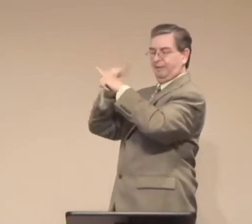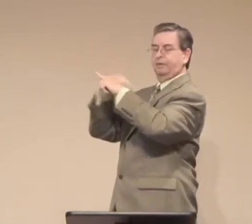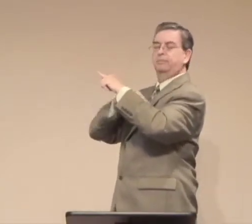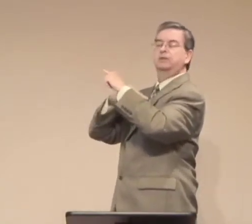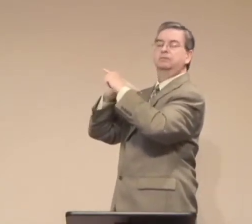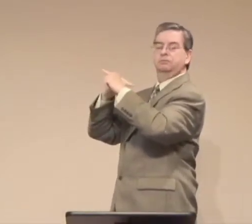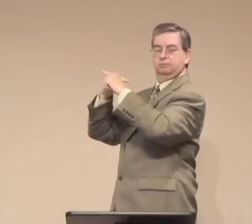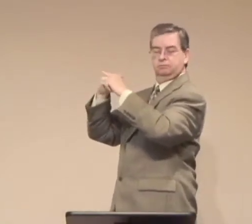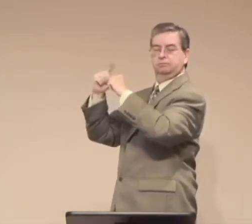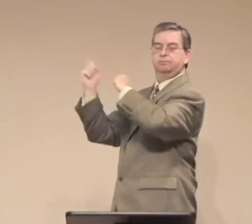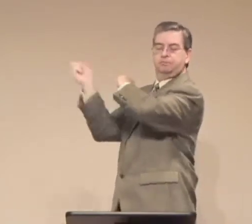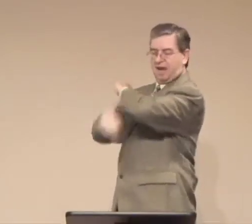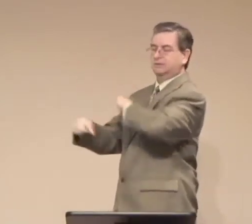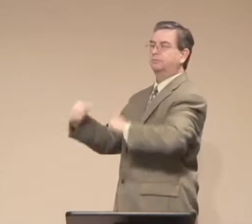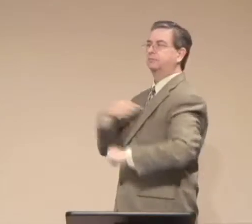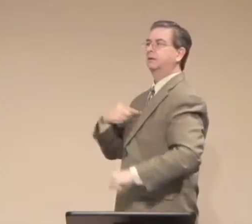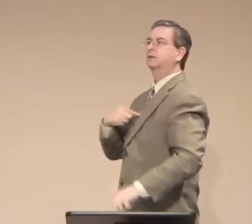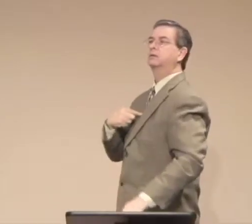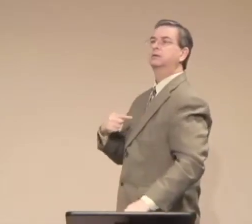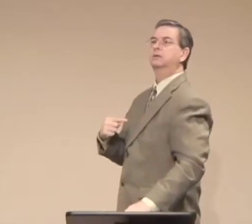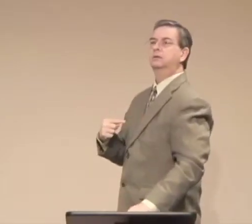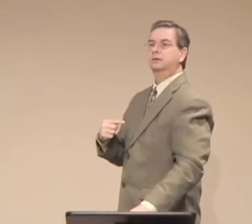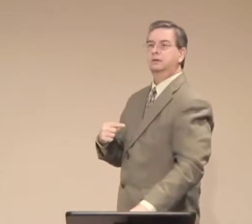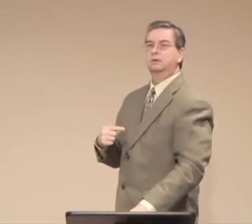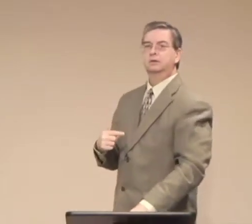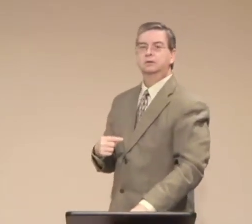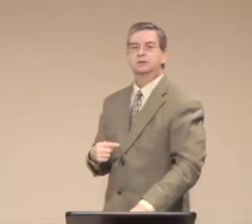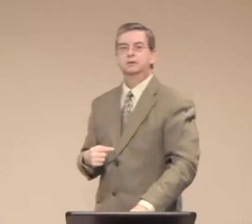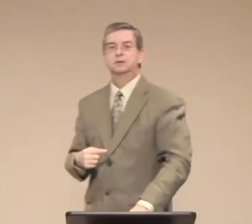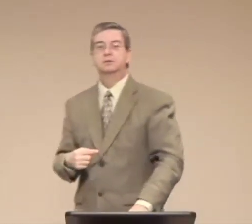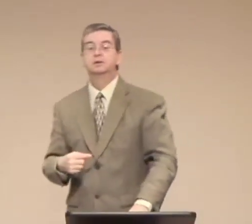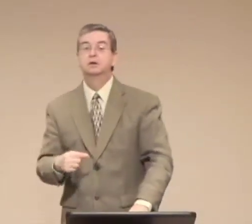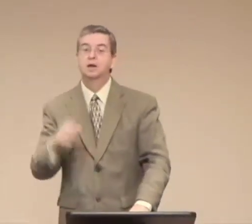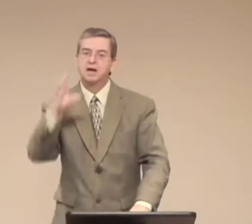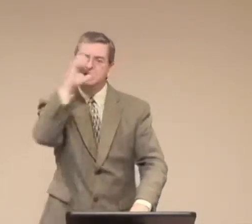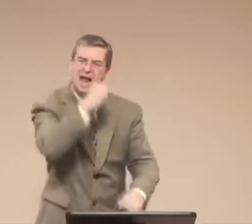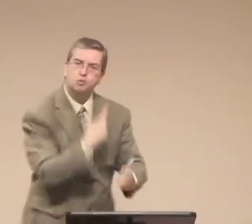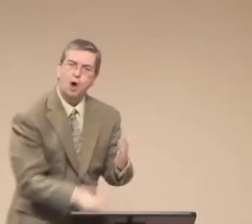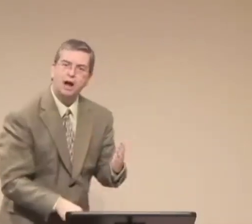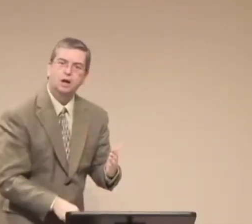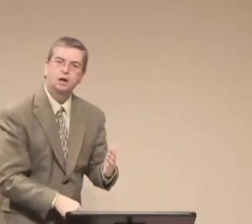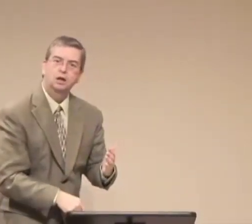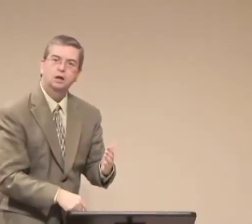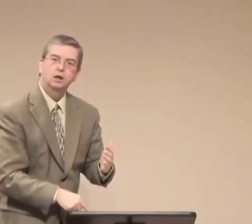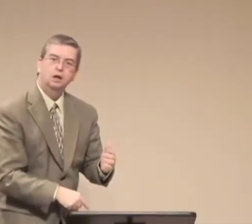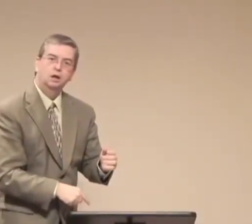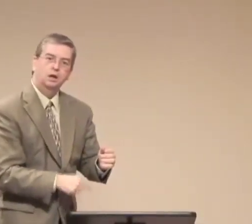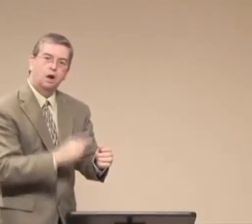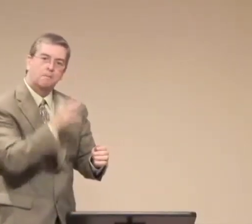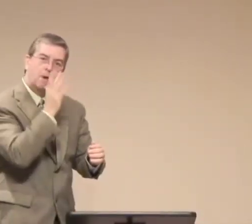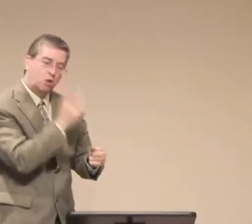Yeah. I'm better. And asked his mother to discipline him for his best behavior.